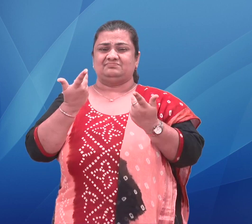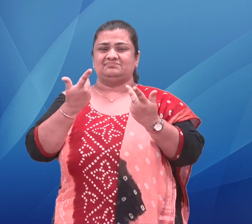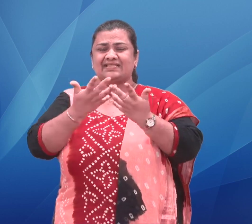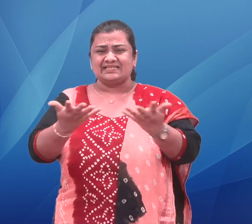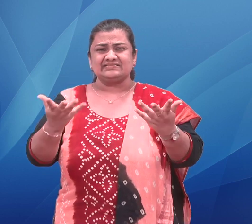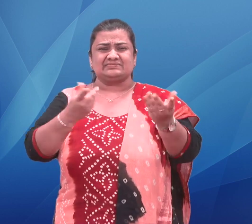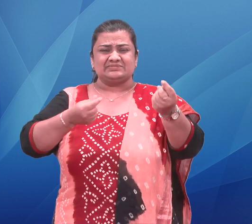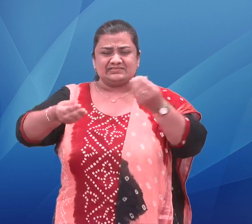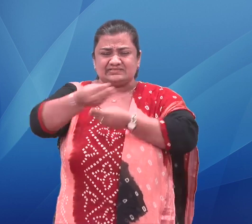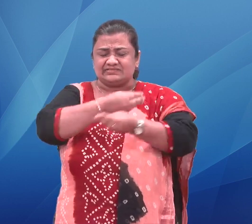country.